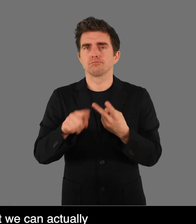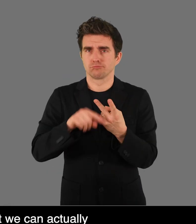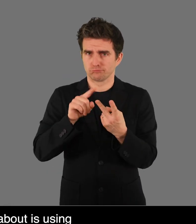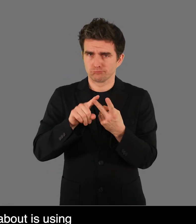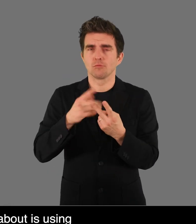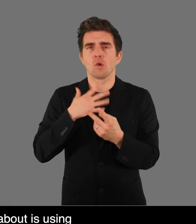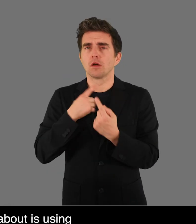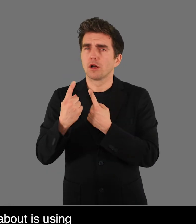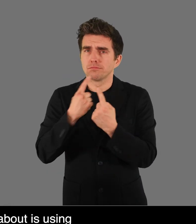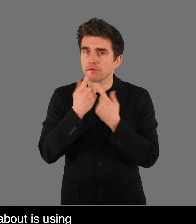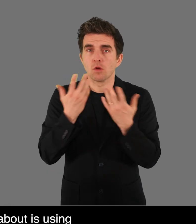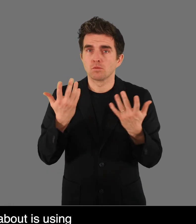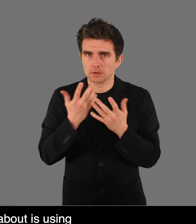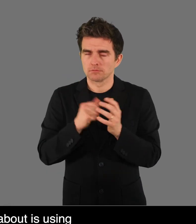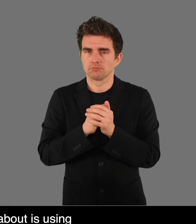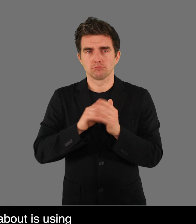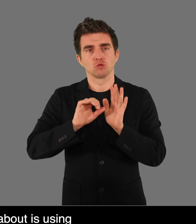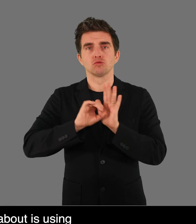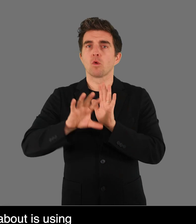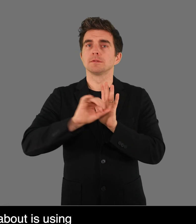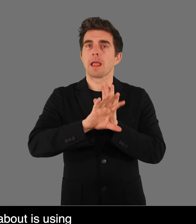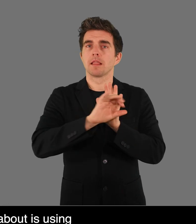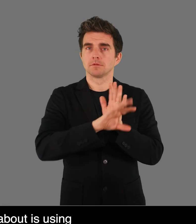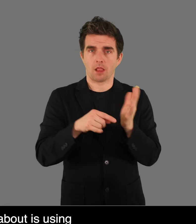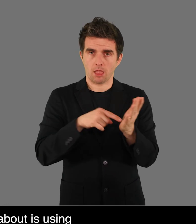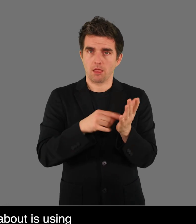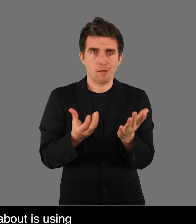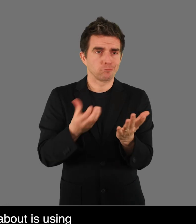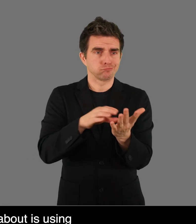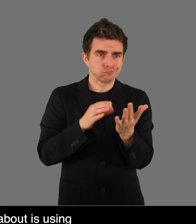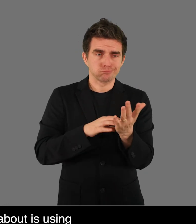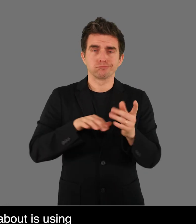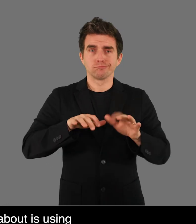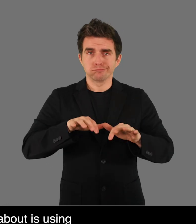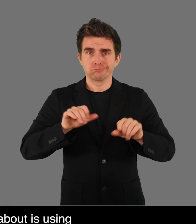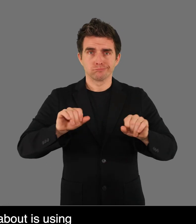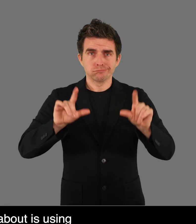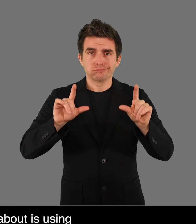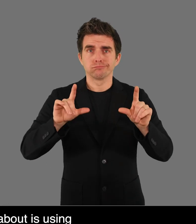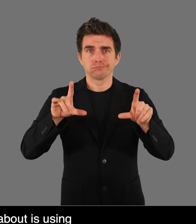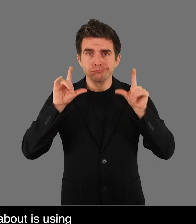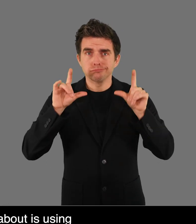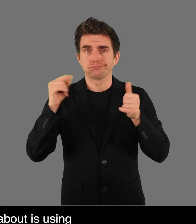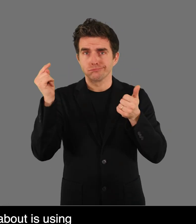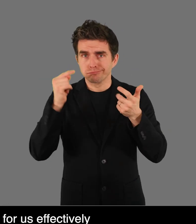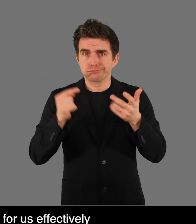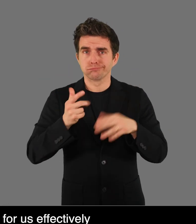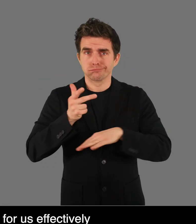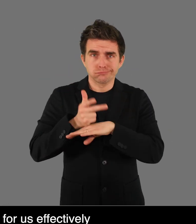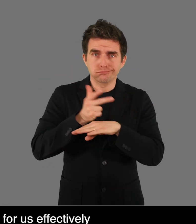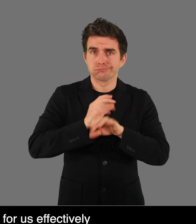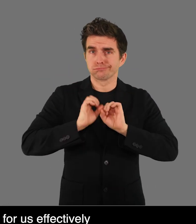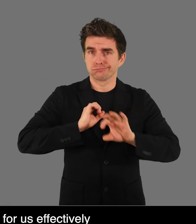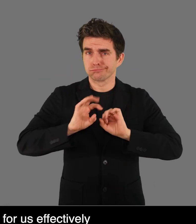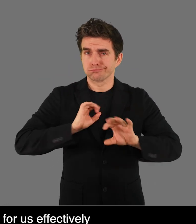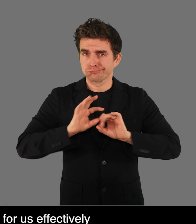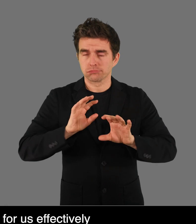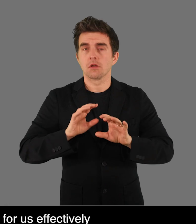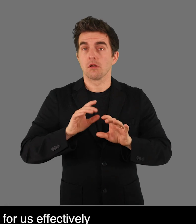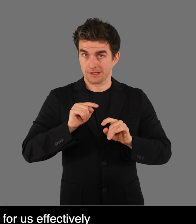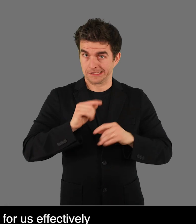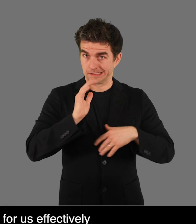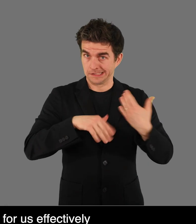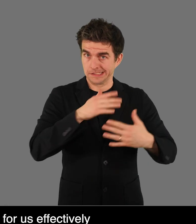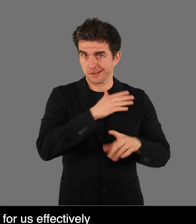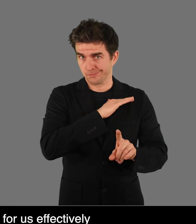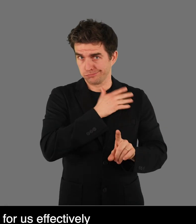way. The second way that I want to talk about is using the social media platform. So this platform has been